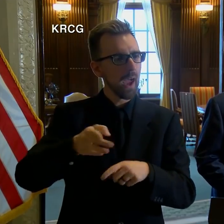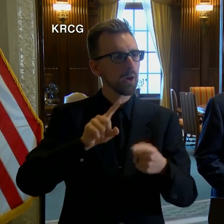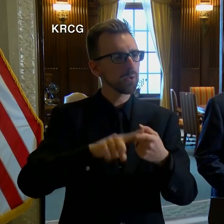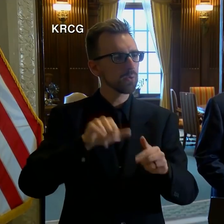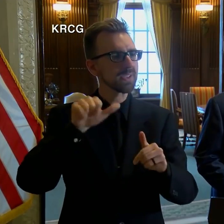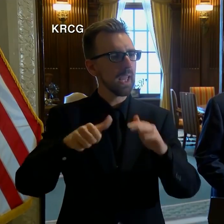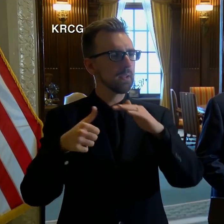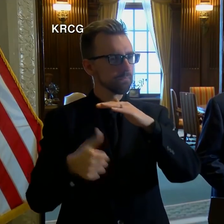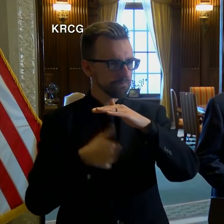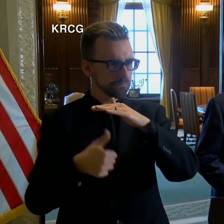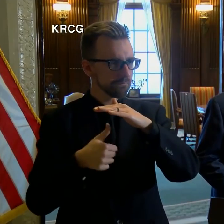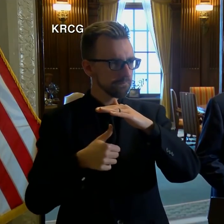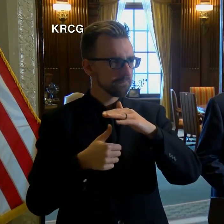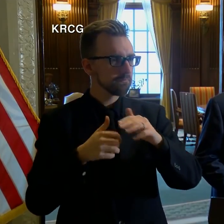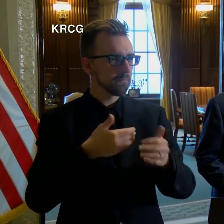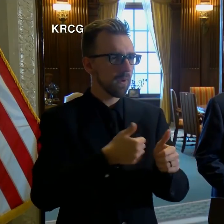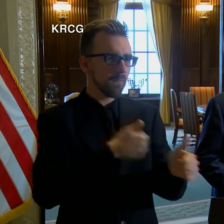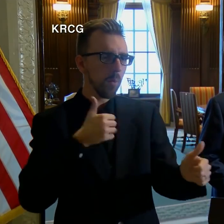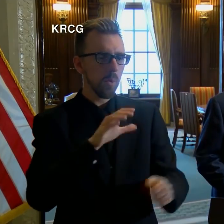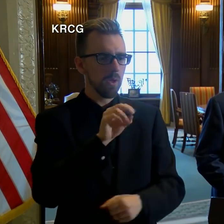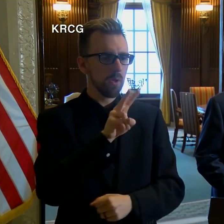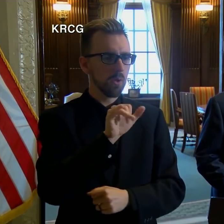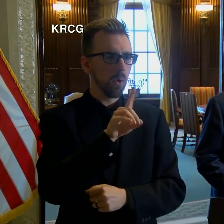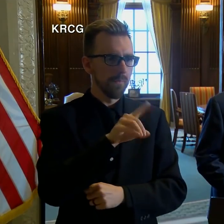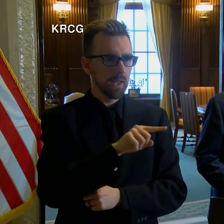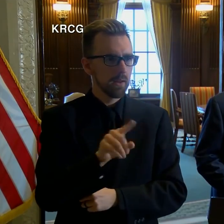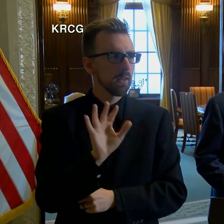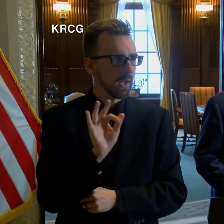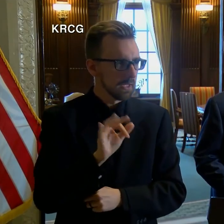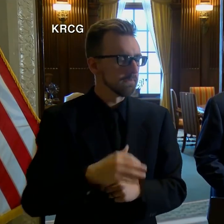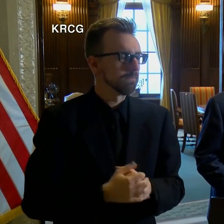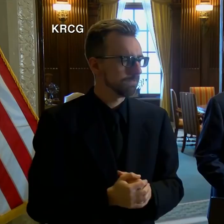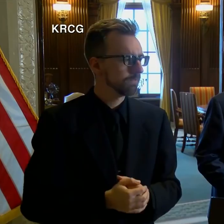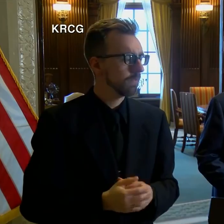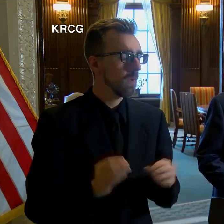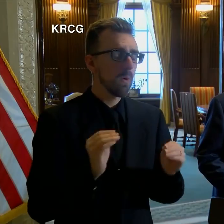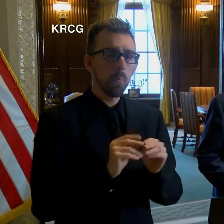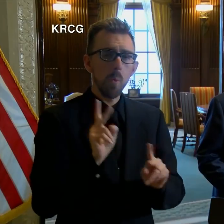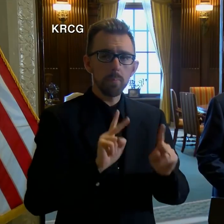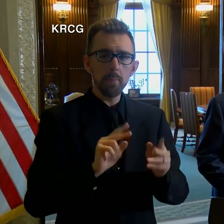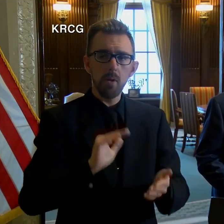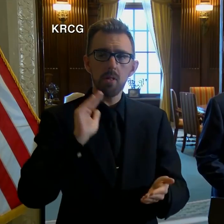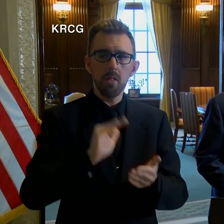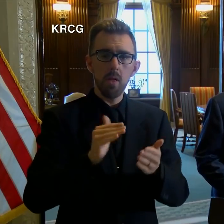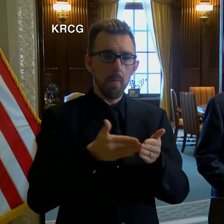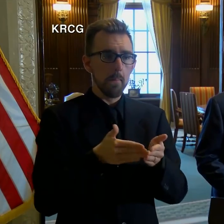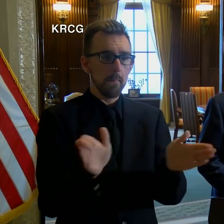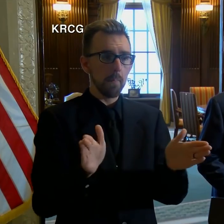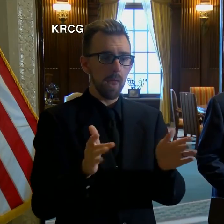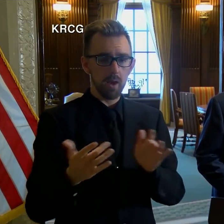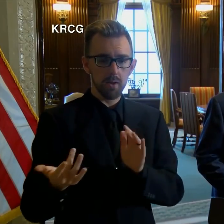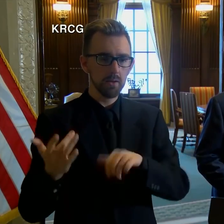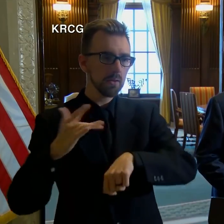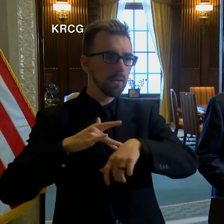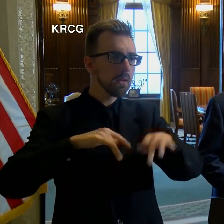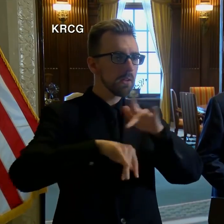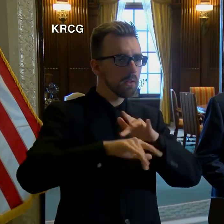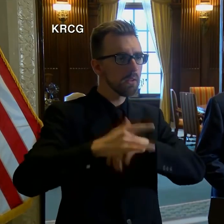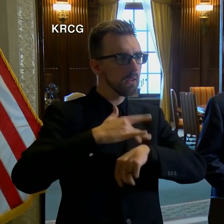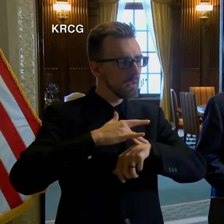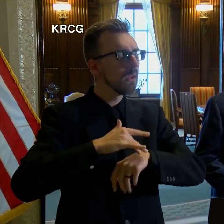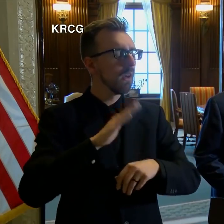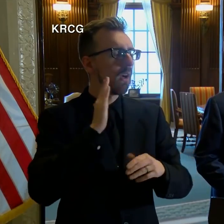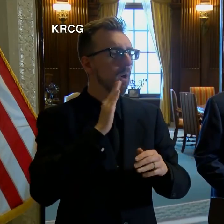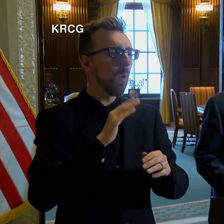from COVID-19. The more that people reduce their public contact, the sooner COVID